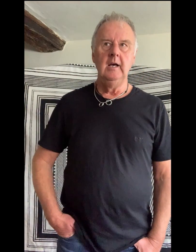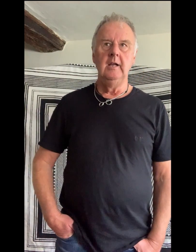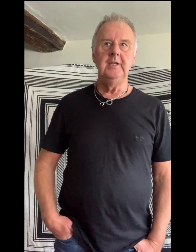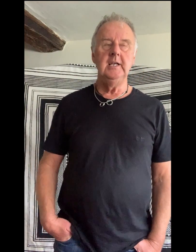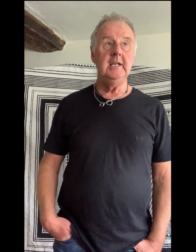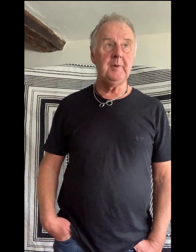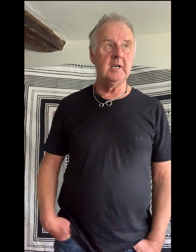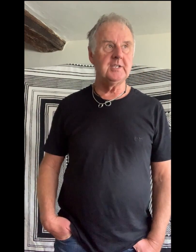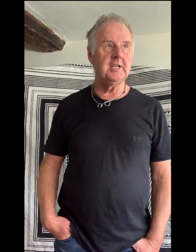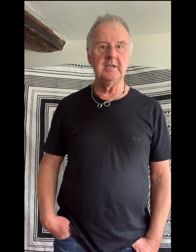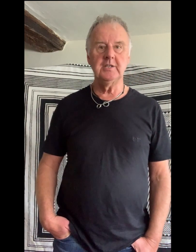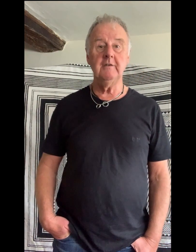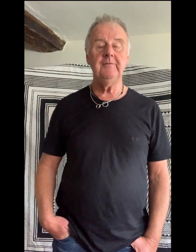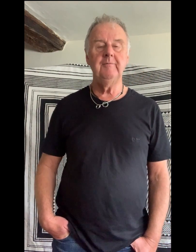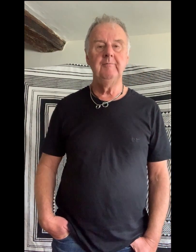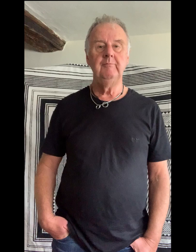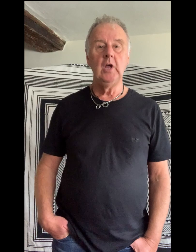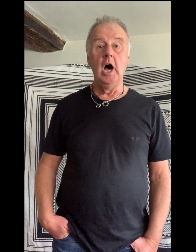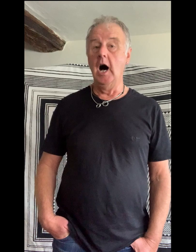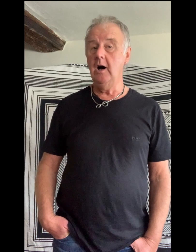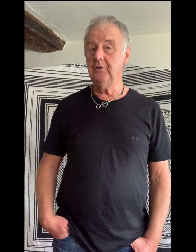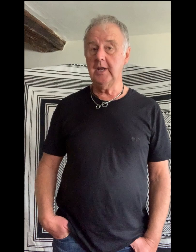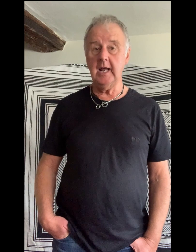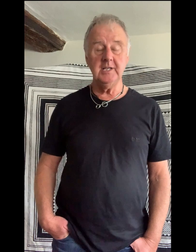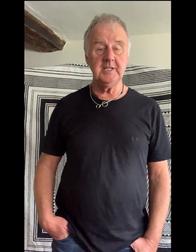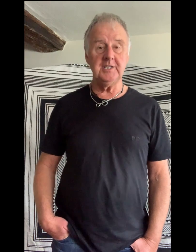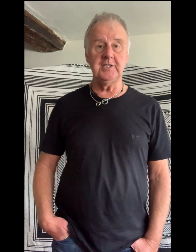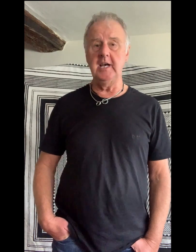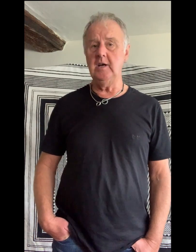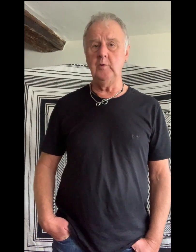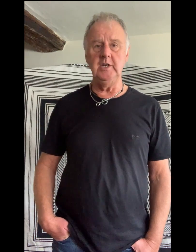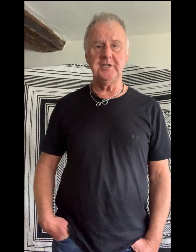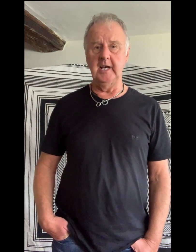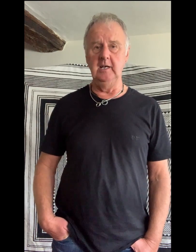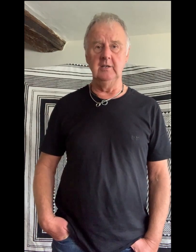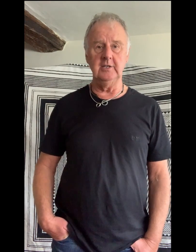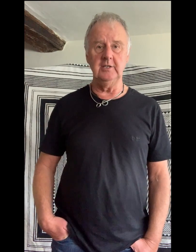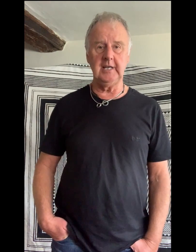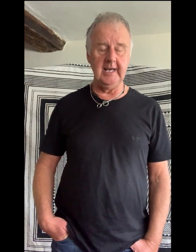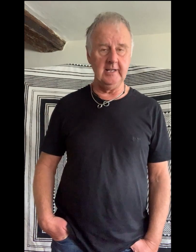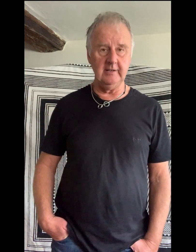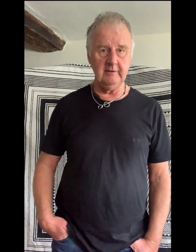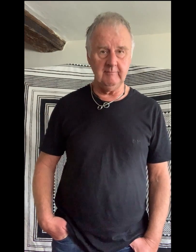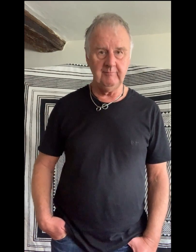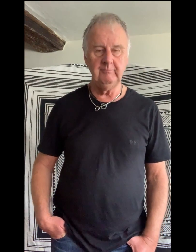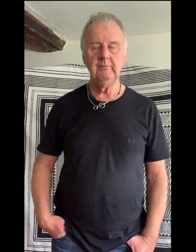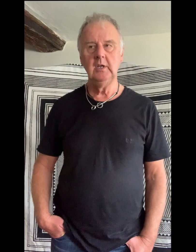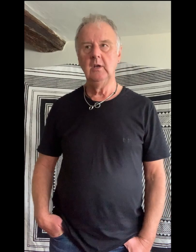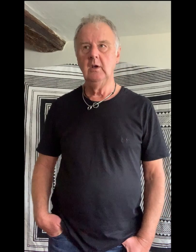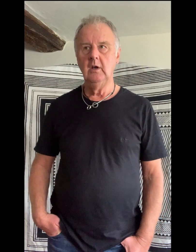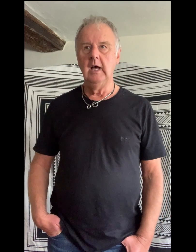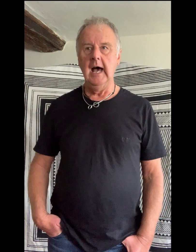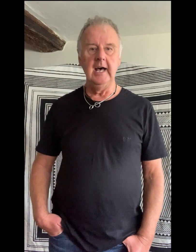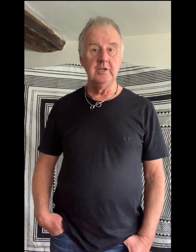The lead part starts us off. On the 96th day we sailed again and